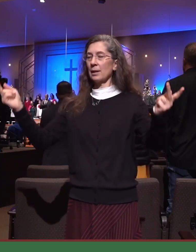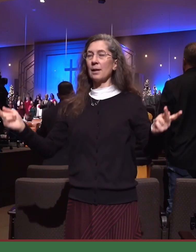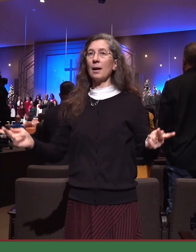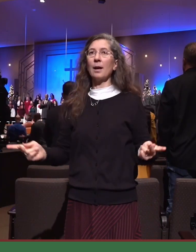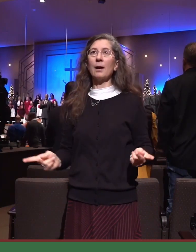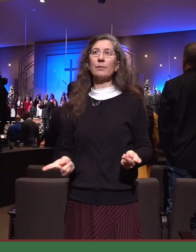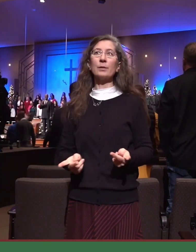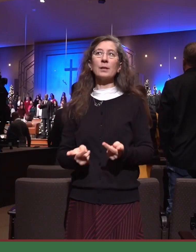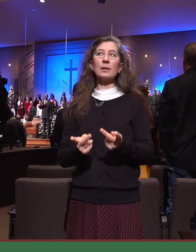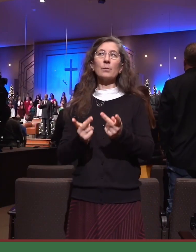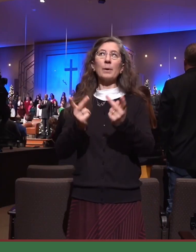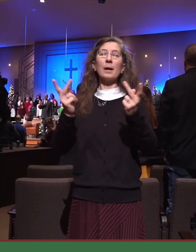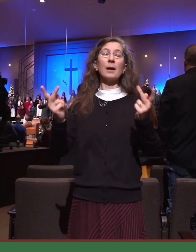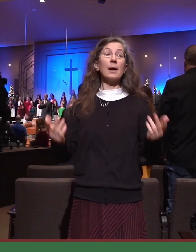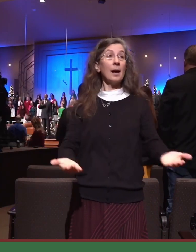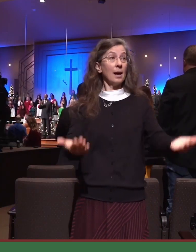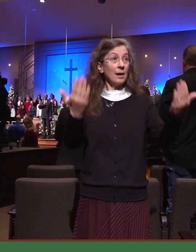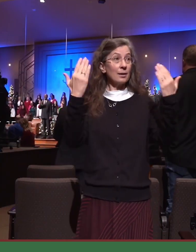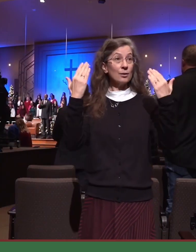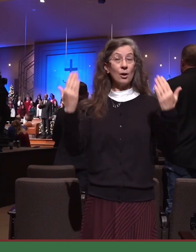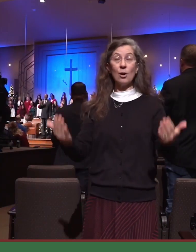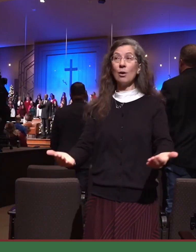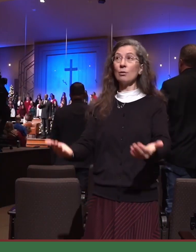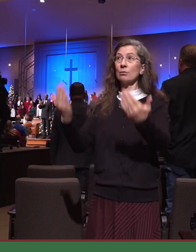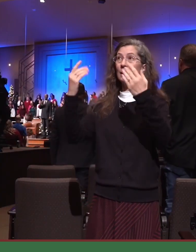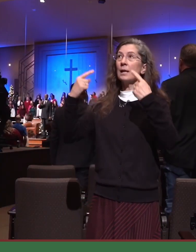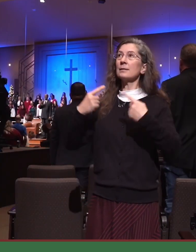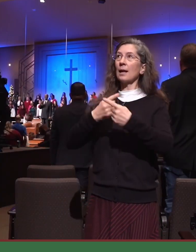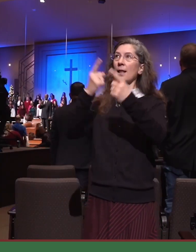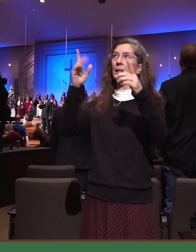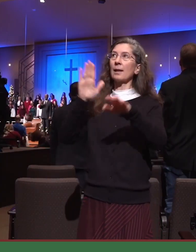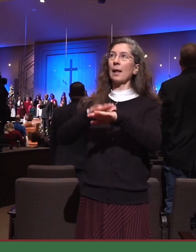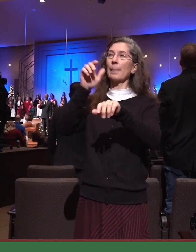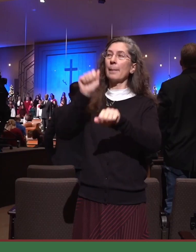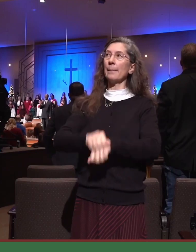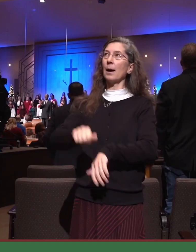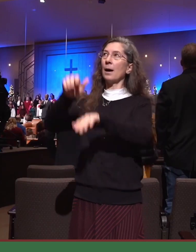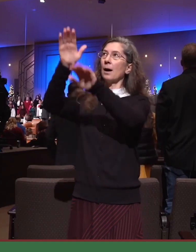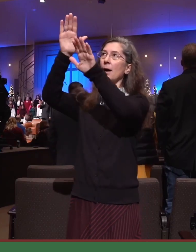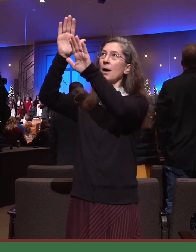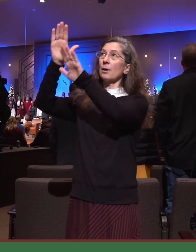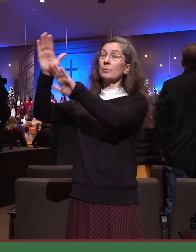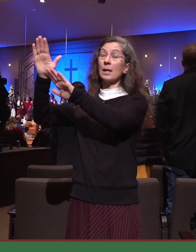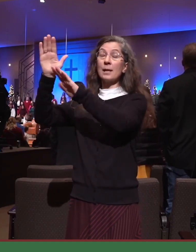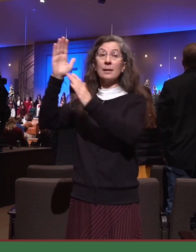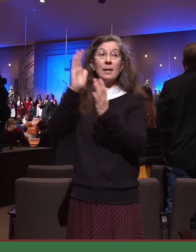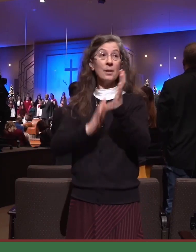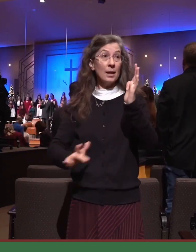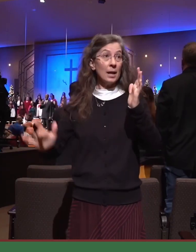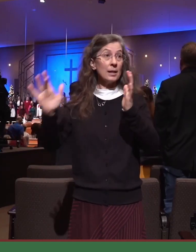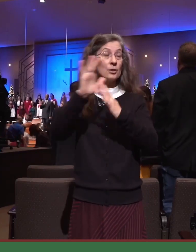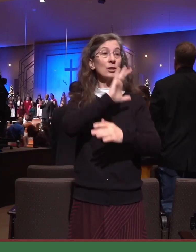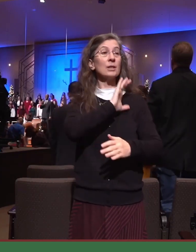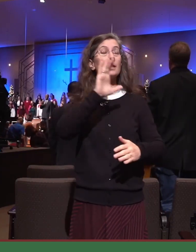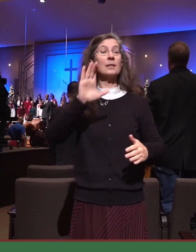everywhere. Go, tell it on the mountain, that Jesus